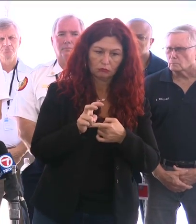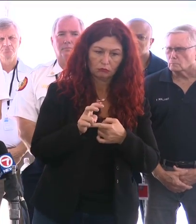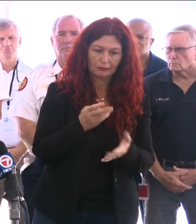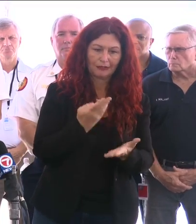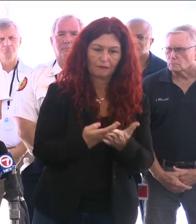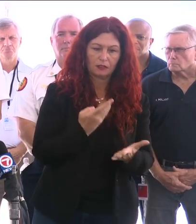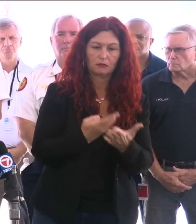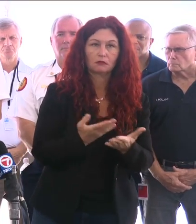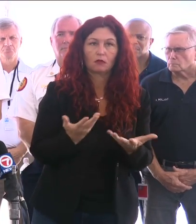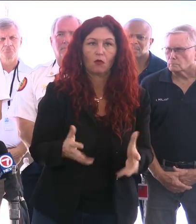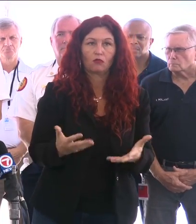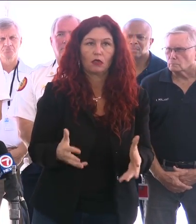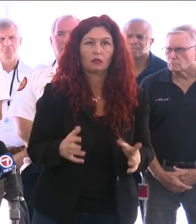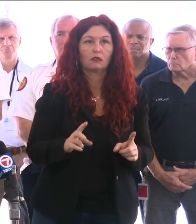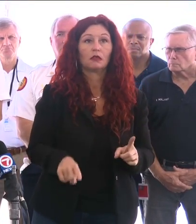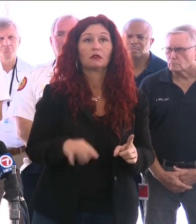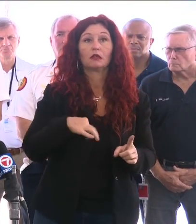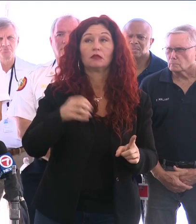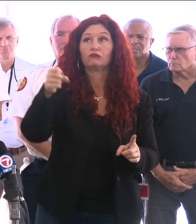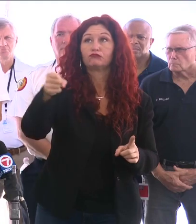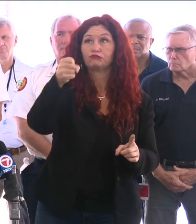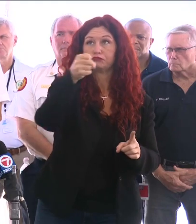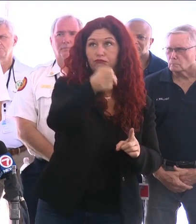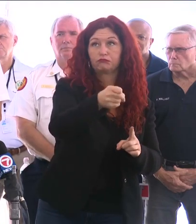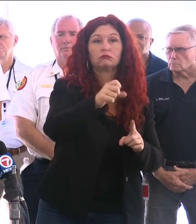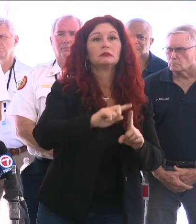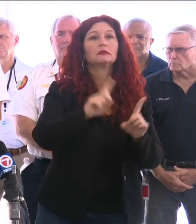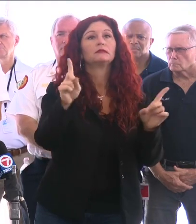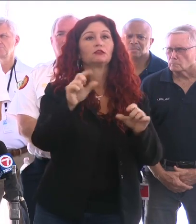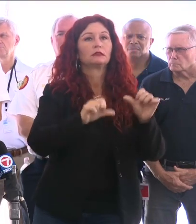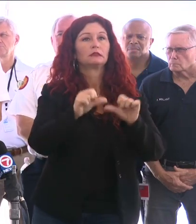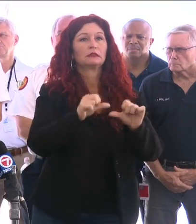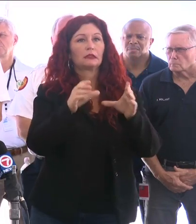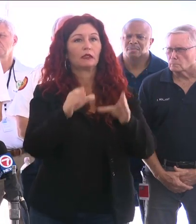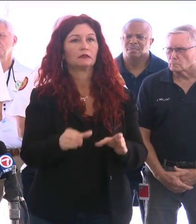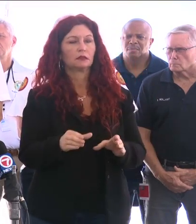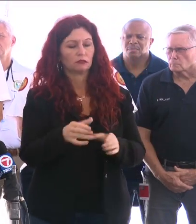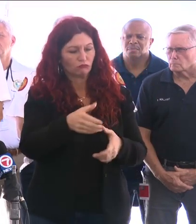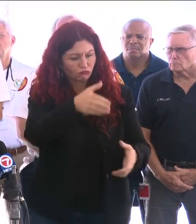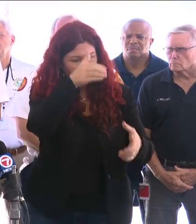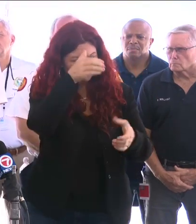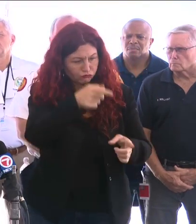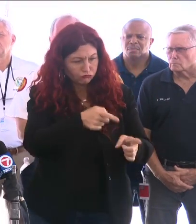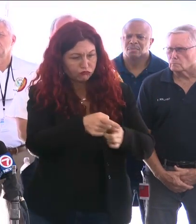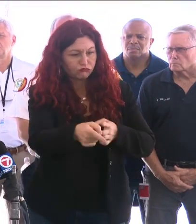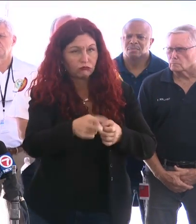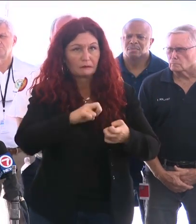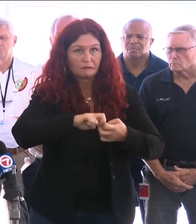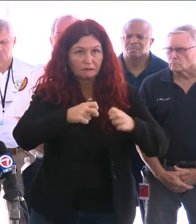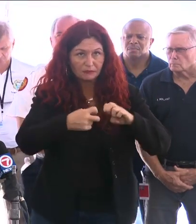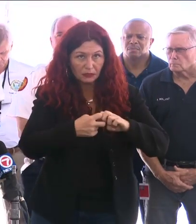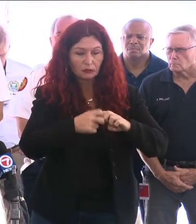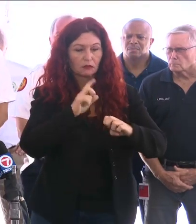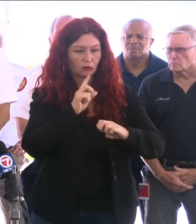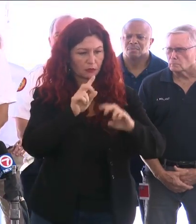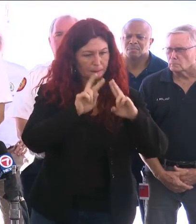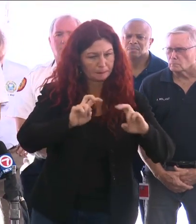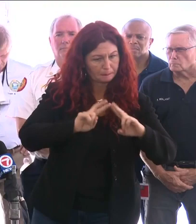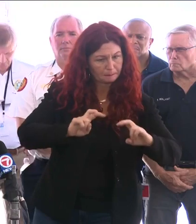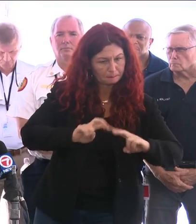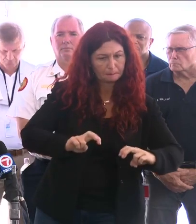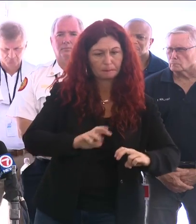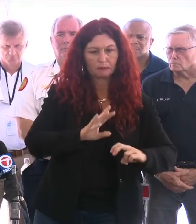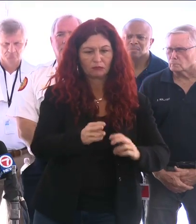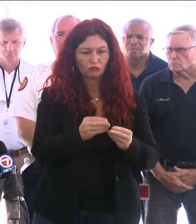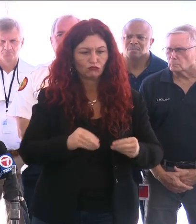from the Physics Measurement Lab in Washington to assist with analysis. So please join